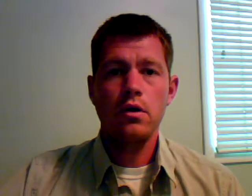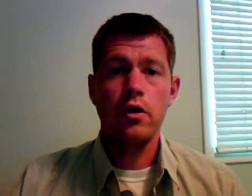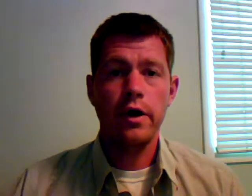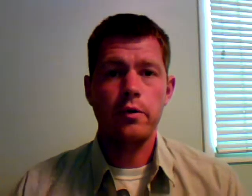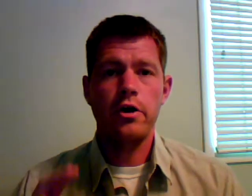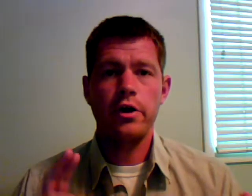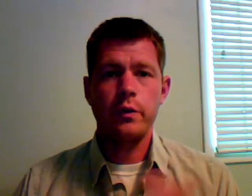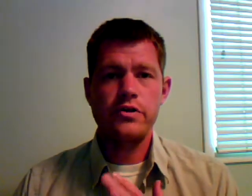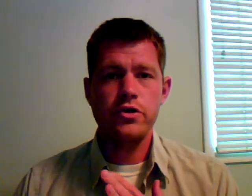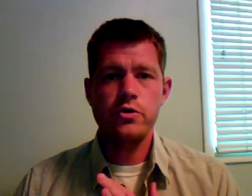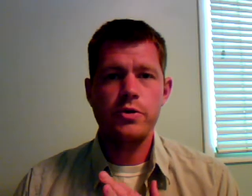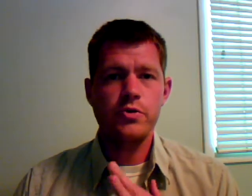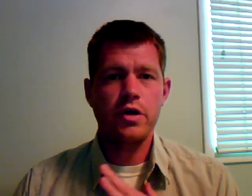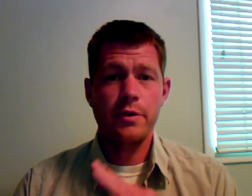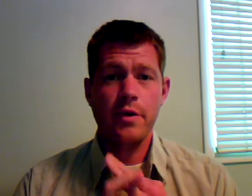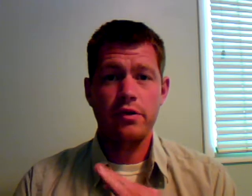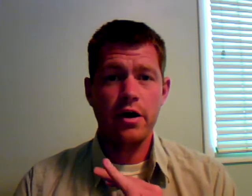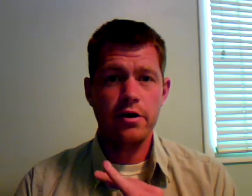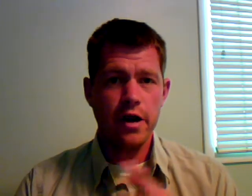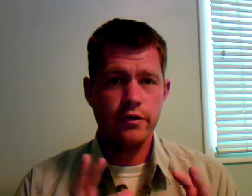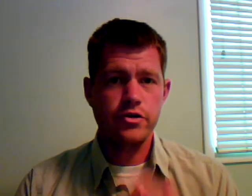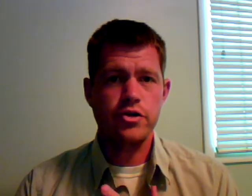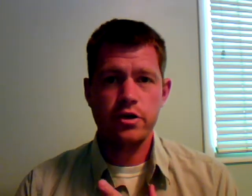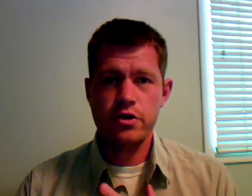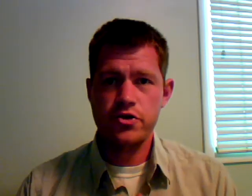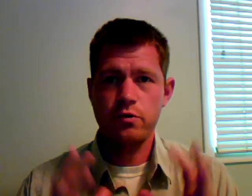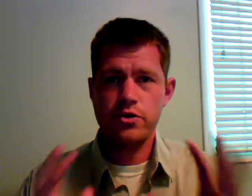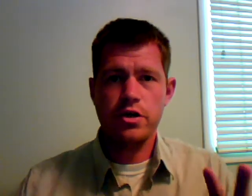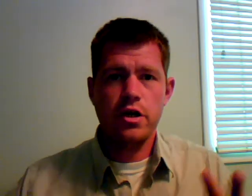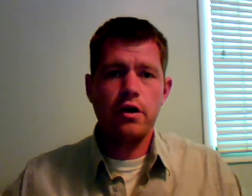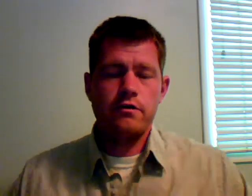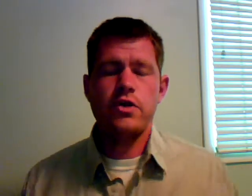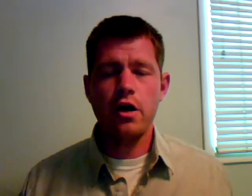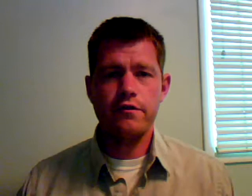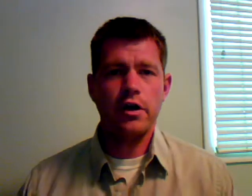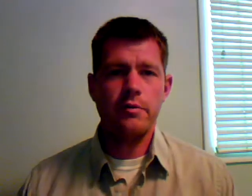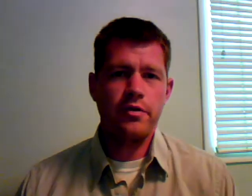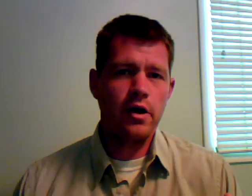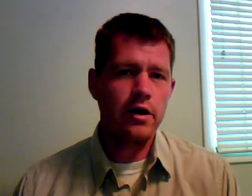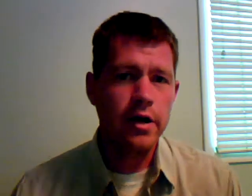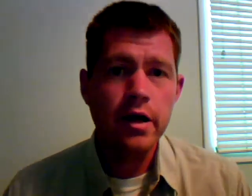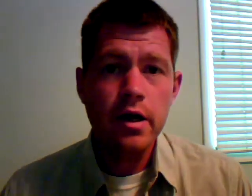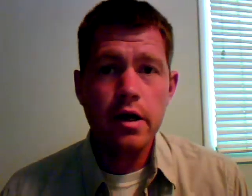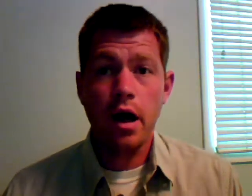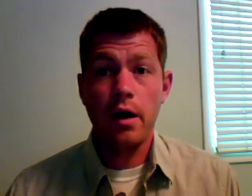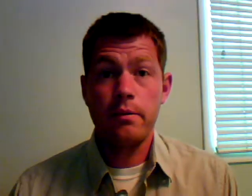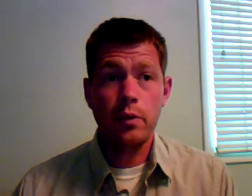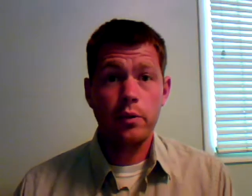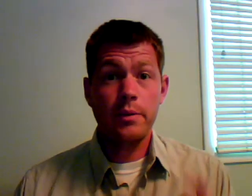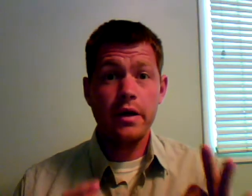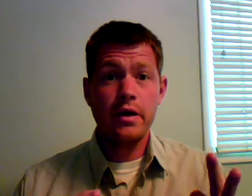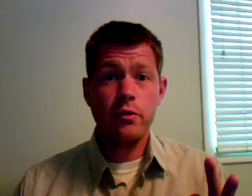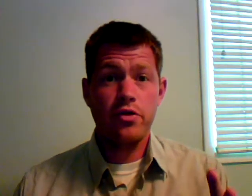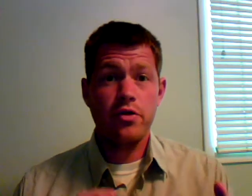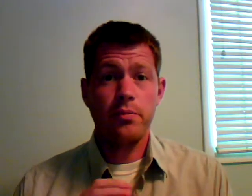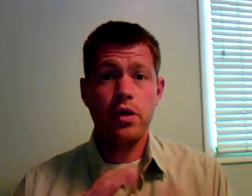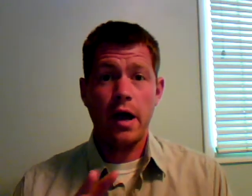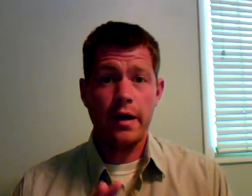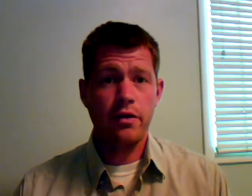Okay, we're entering week two, which means we're talking about the lottery and the destructors. So we'll start off talking about the lottery. And we're going to begin with the plot. And I